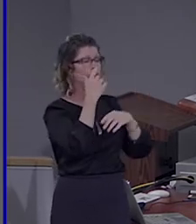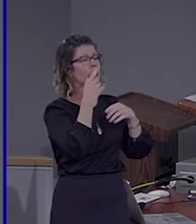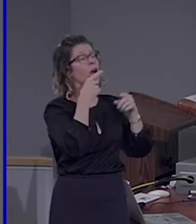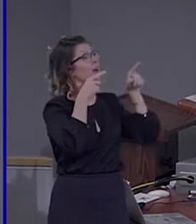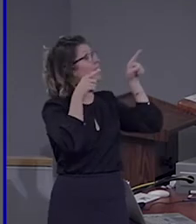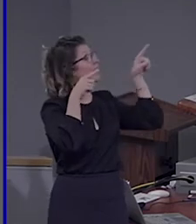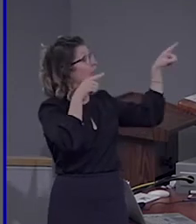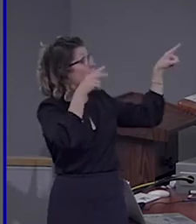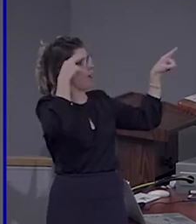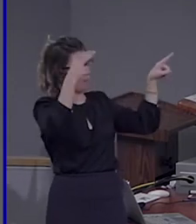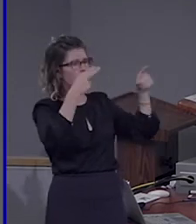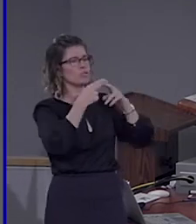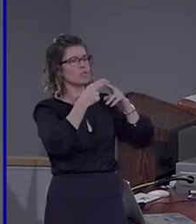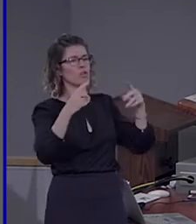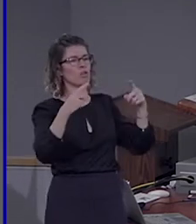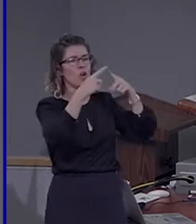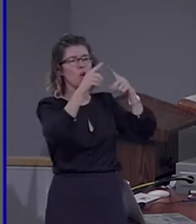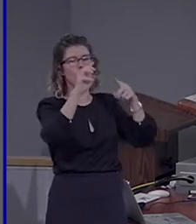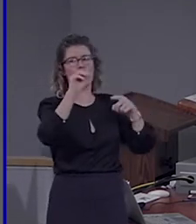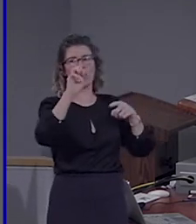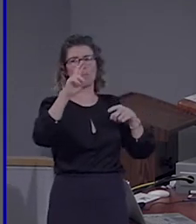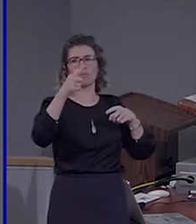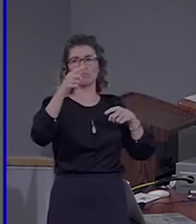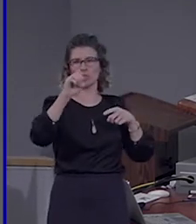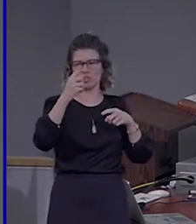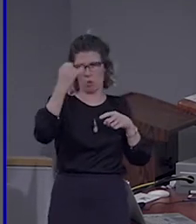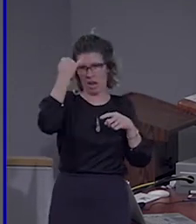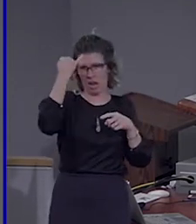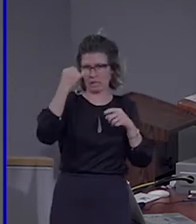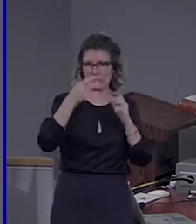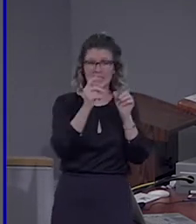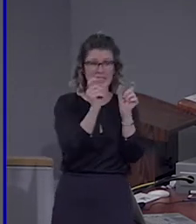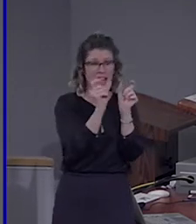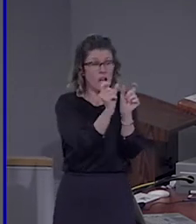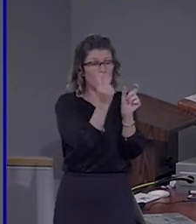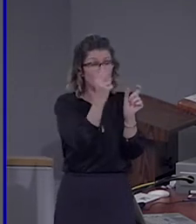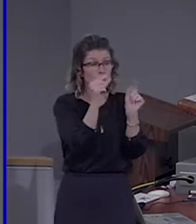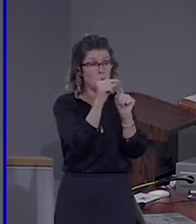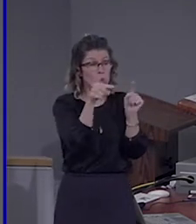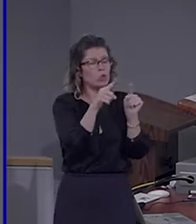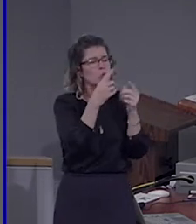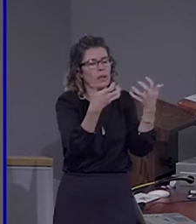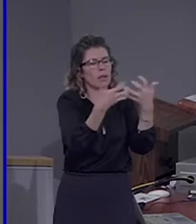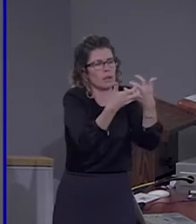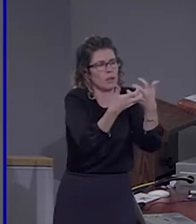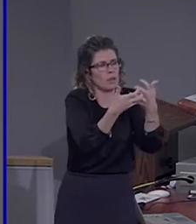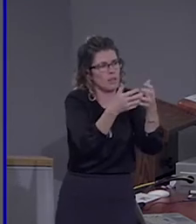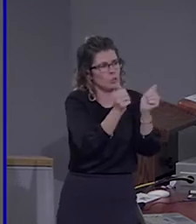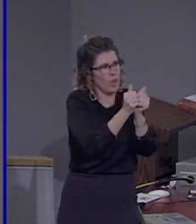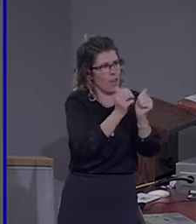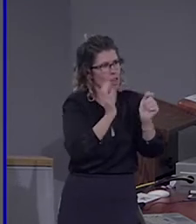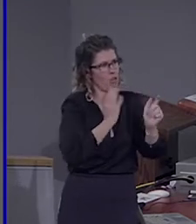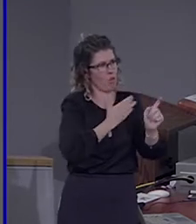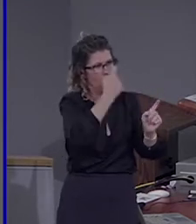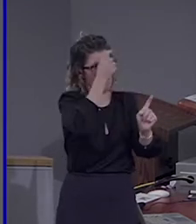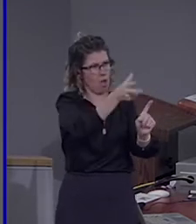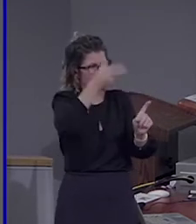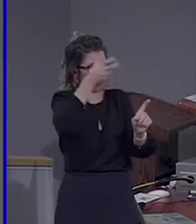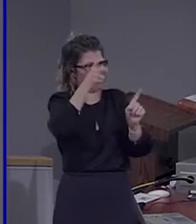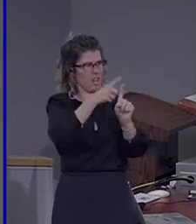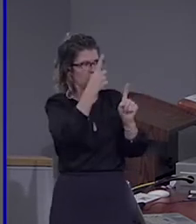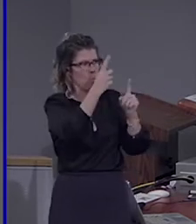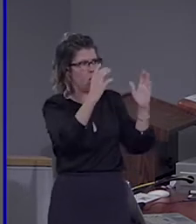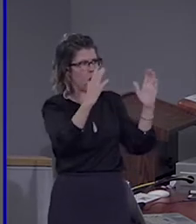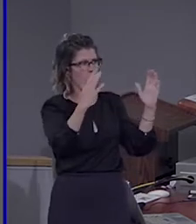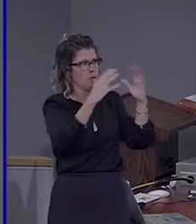this hypothesis, which takes two words, can create a non-phrase. And another group of two words may make another non-phrase, and then they